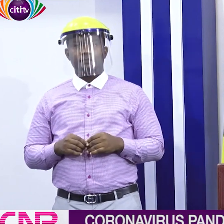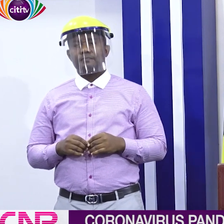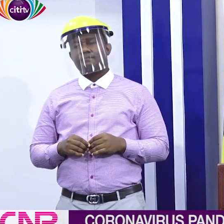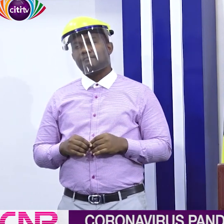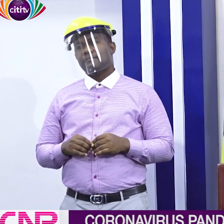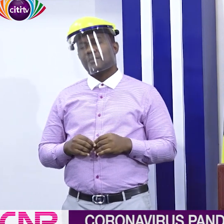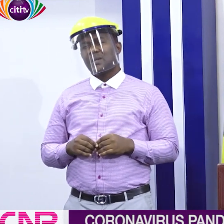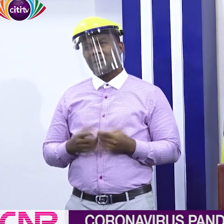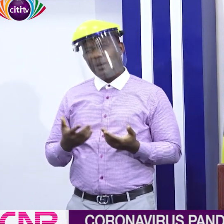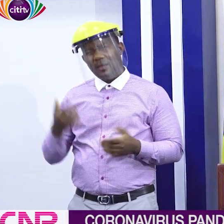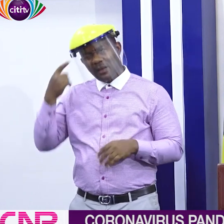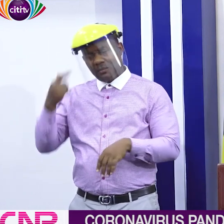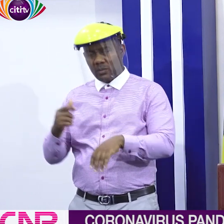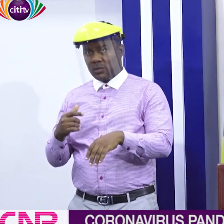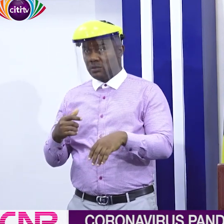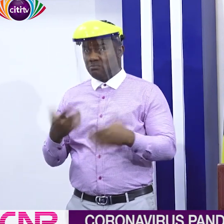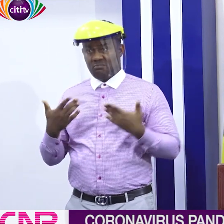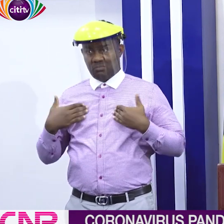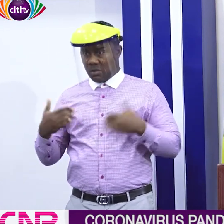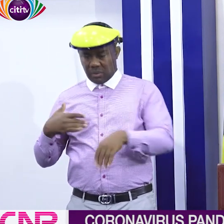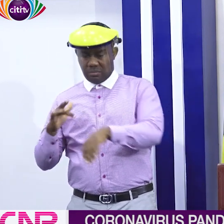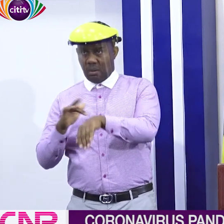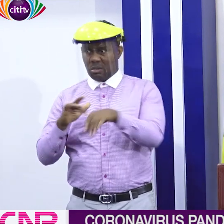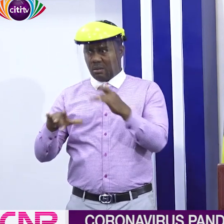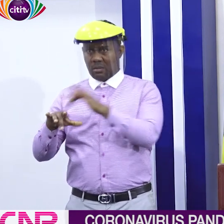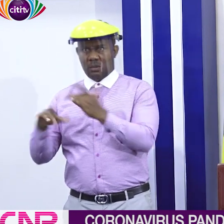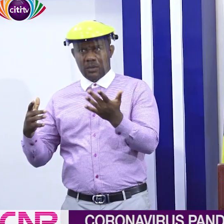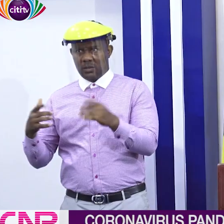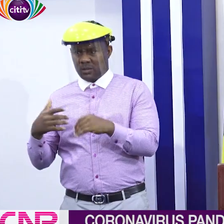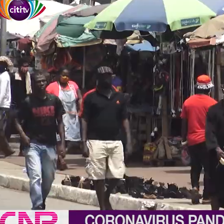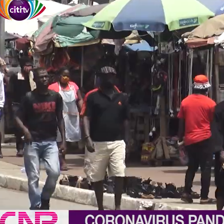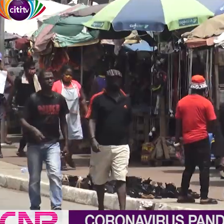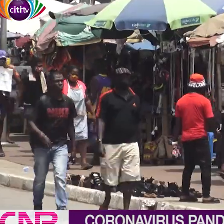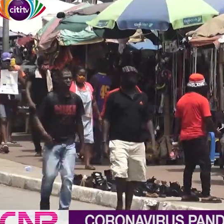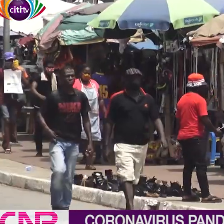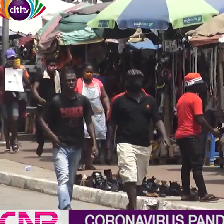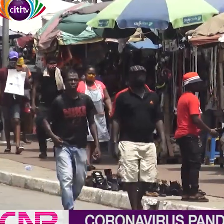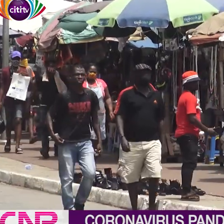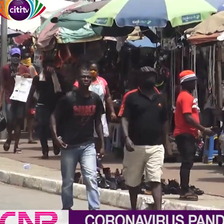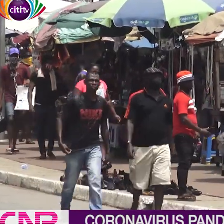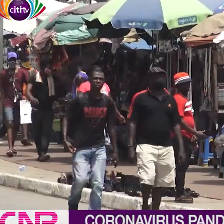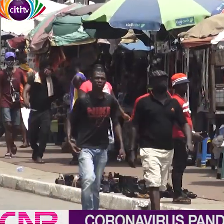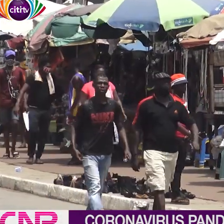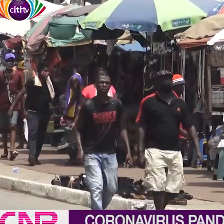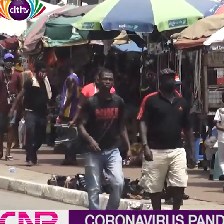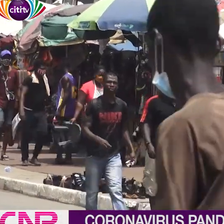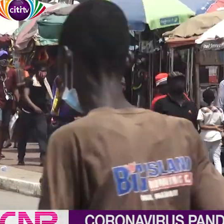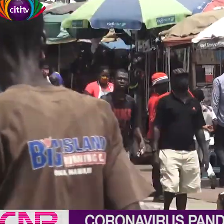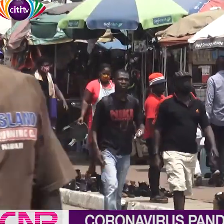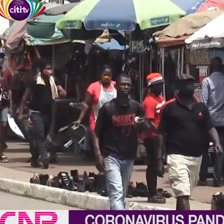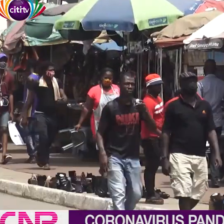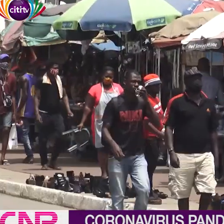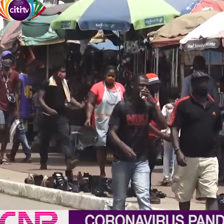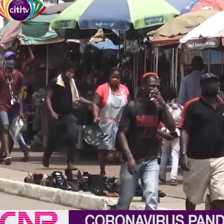minimal body contact as much as possible. If you need to use the gloves, do use that. The Health Minister Kweku Adjuman Menuh